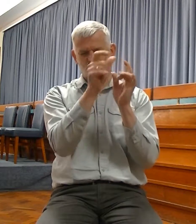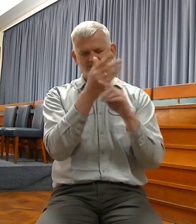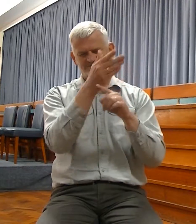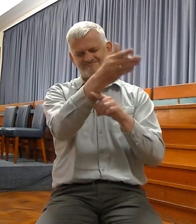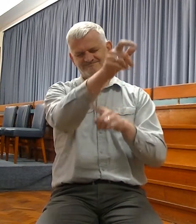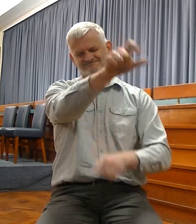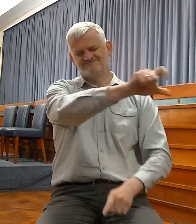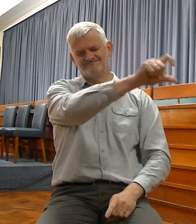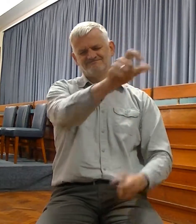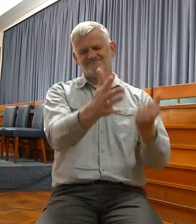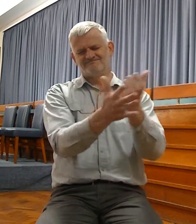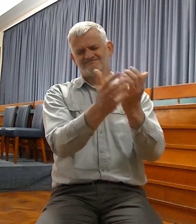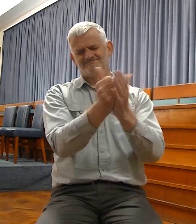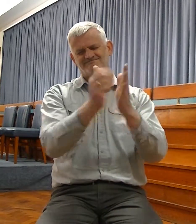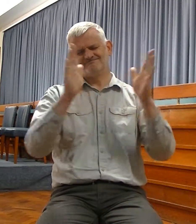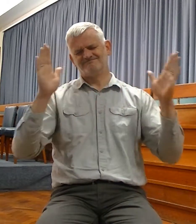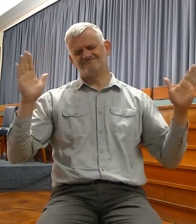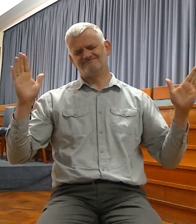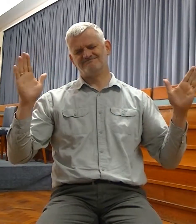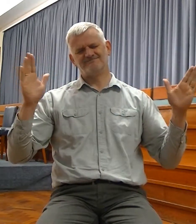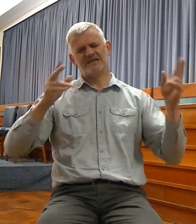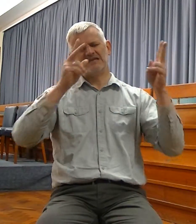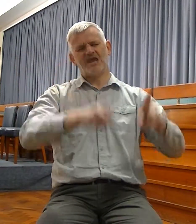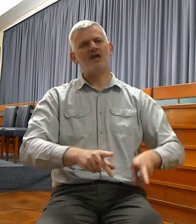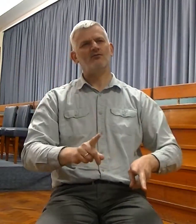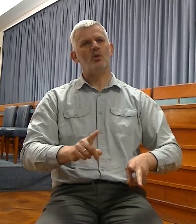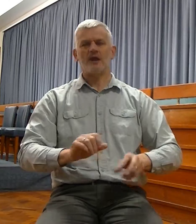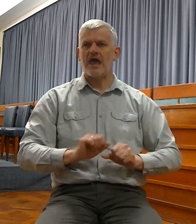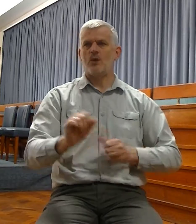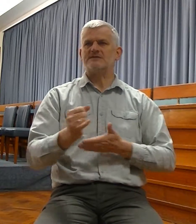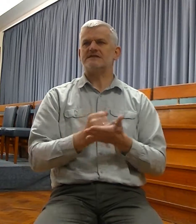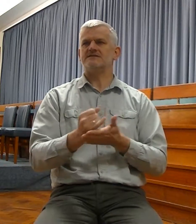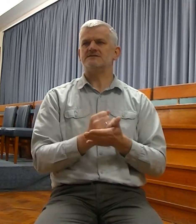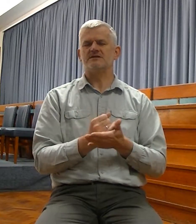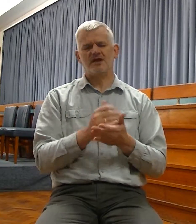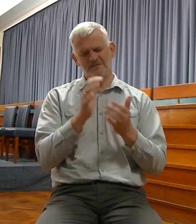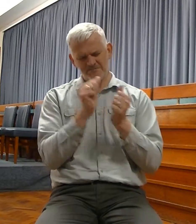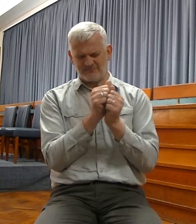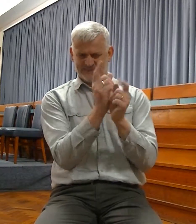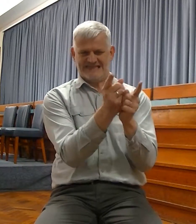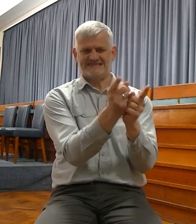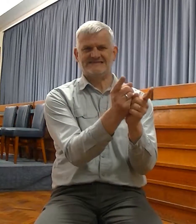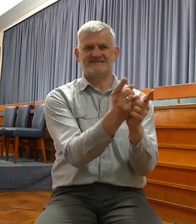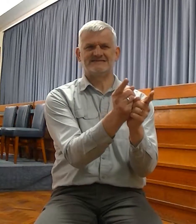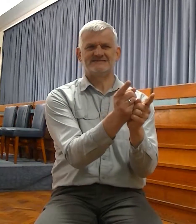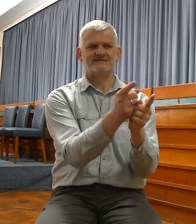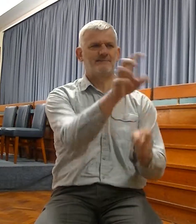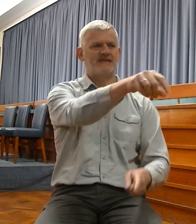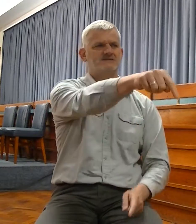was offered up for our sins. That's the place of the person and work of Jesus Christ. And so it is,